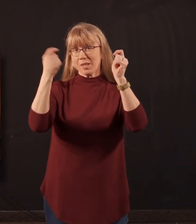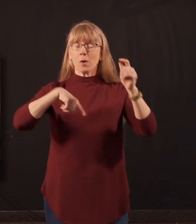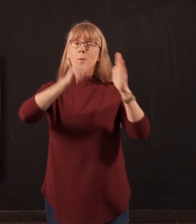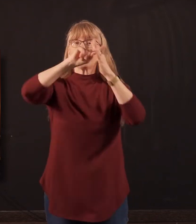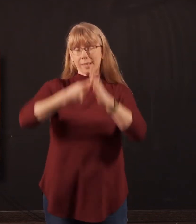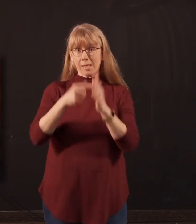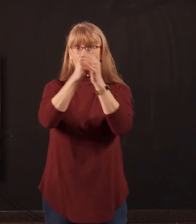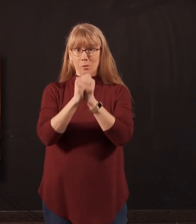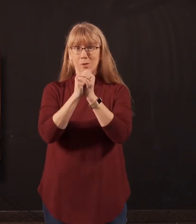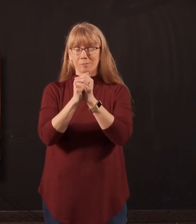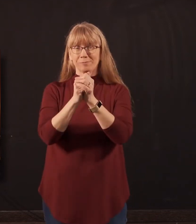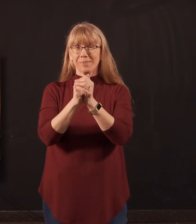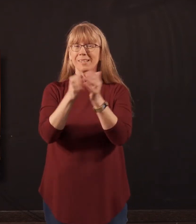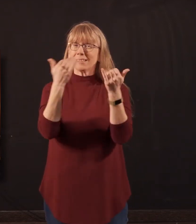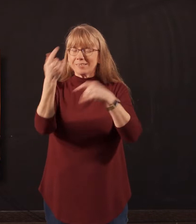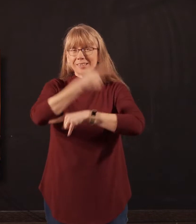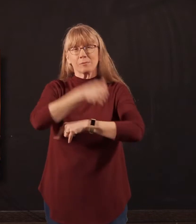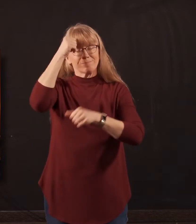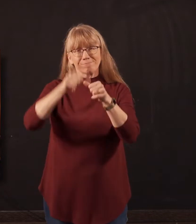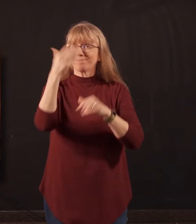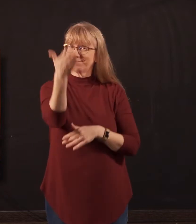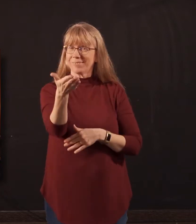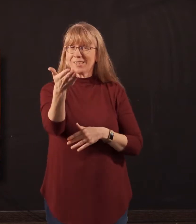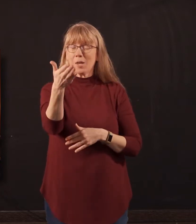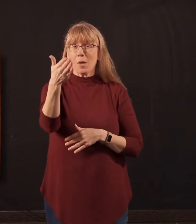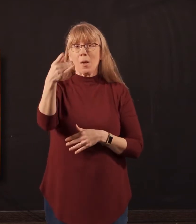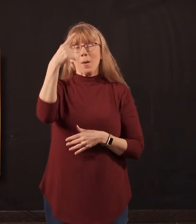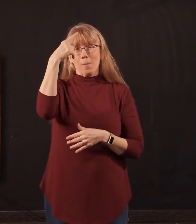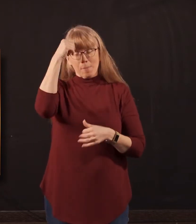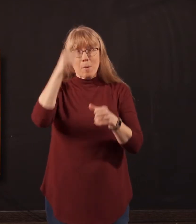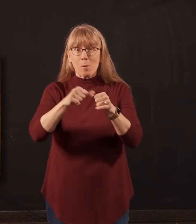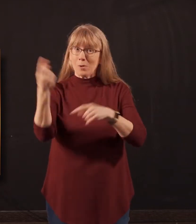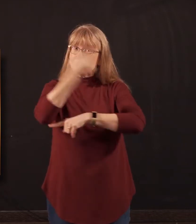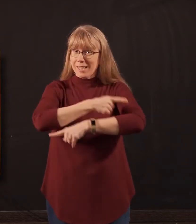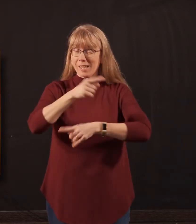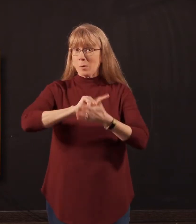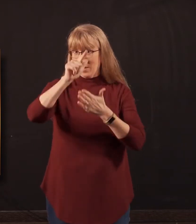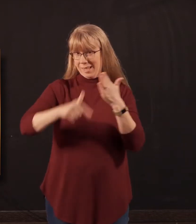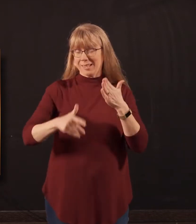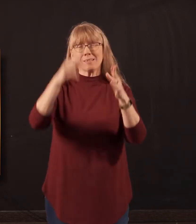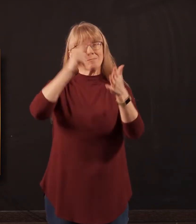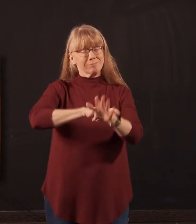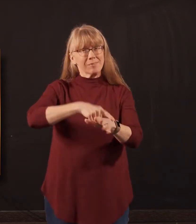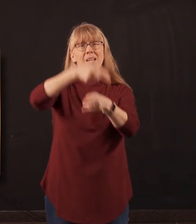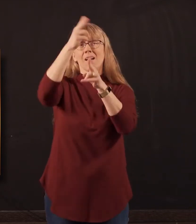worship time today, I want just to remind you that it's Memorial Day weekend. It's a time where we honor those who have died